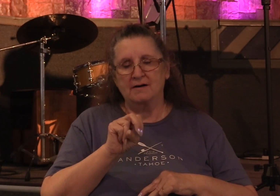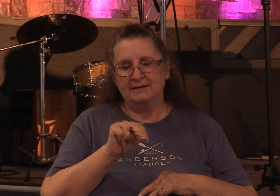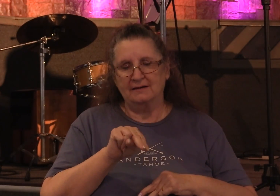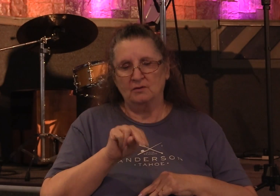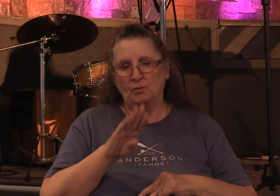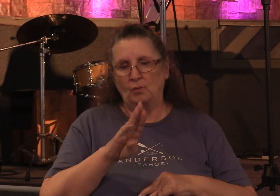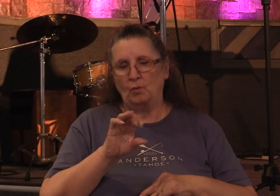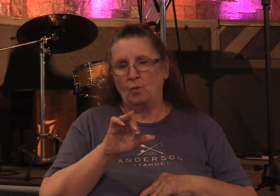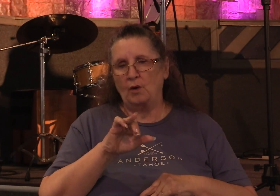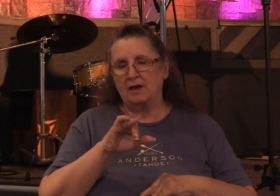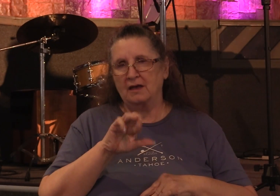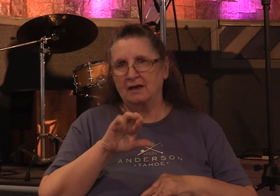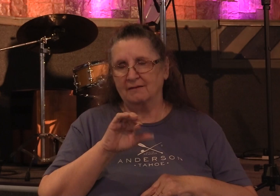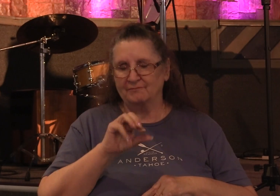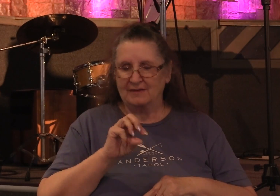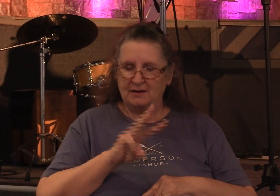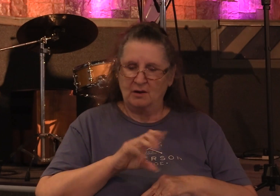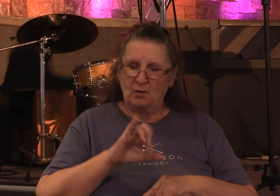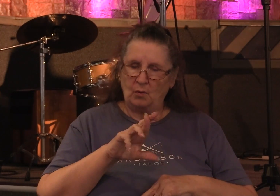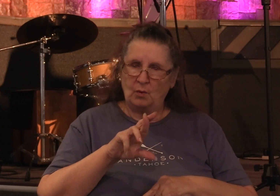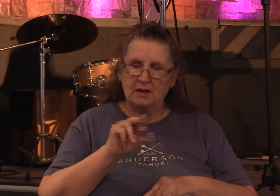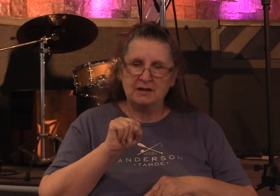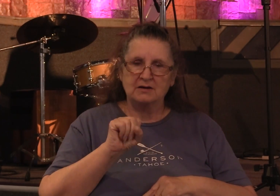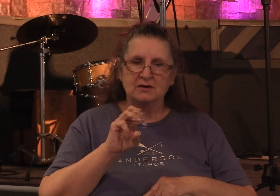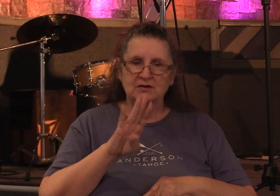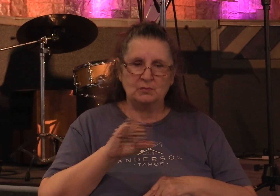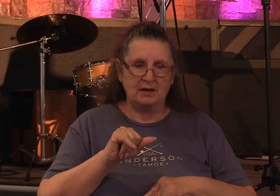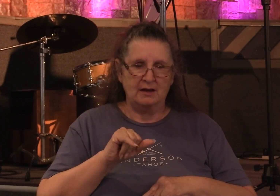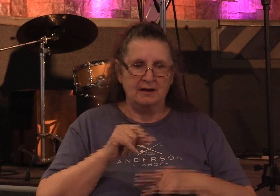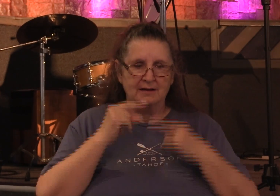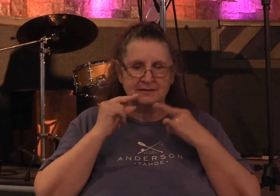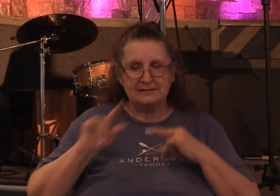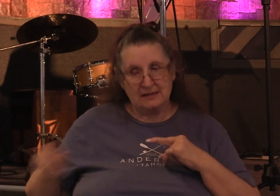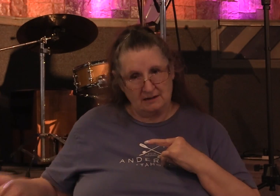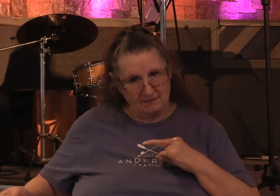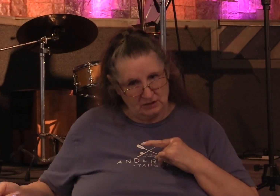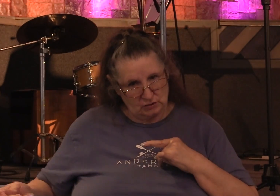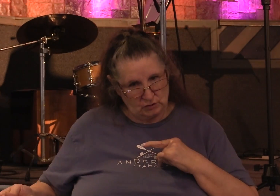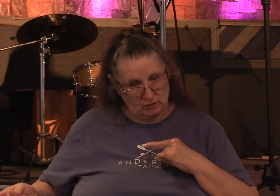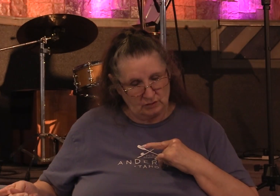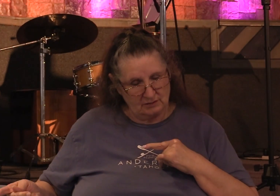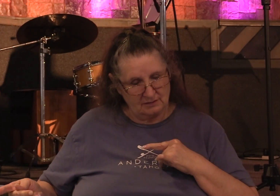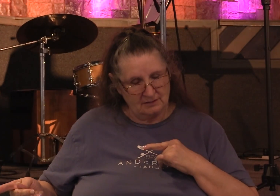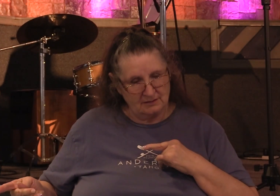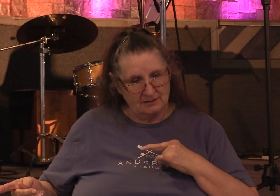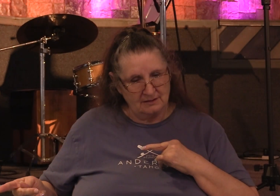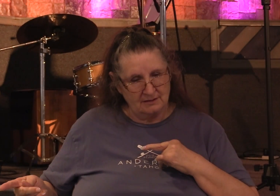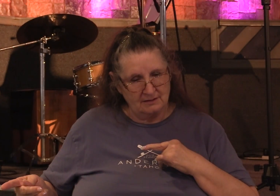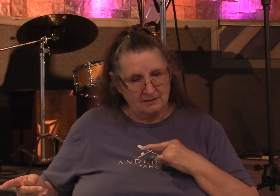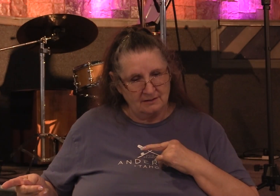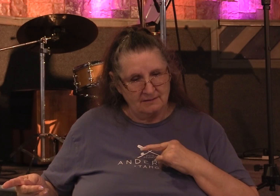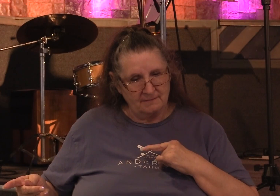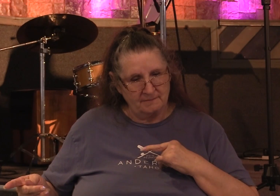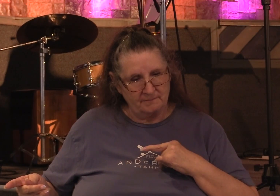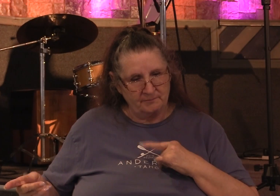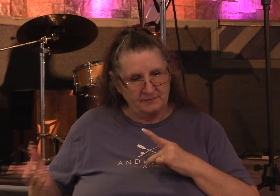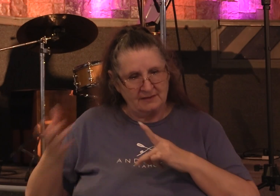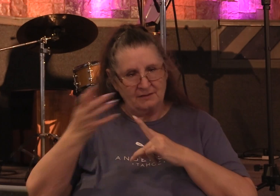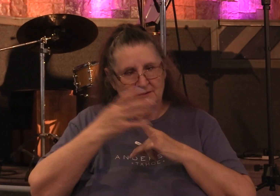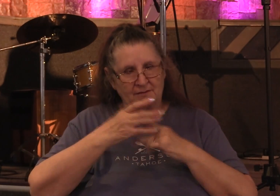he says the sin of Ananias and Sapphira was that they put on a lovely front in